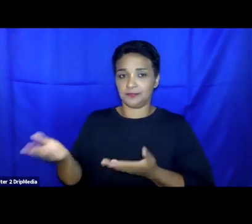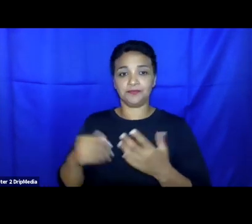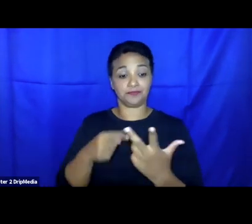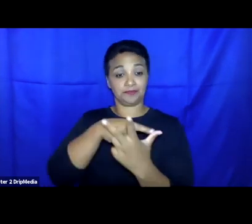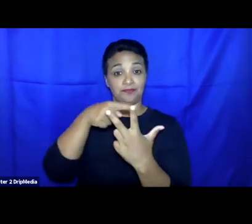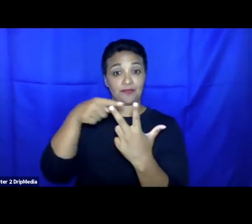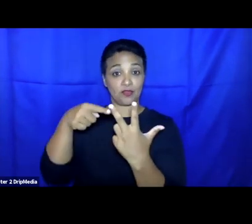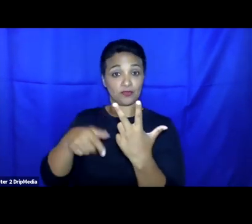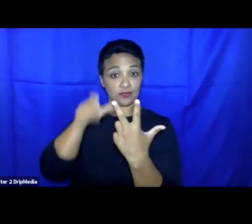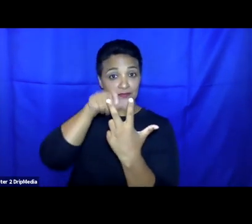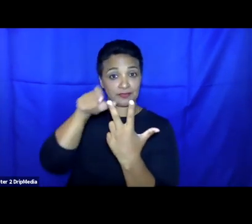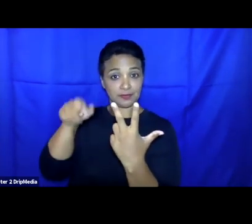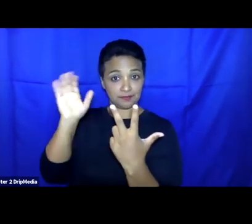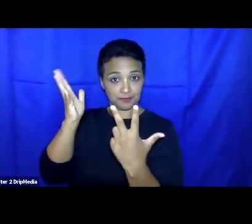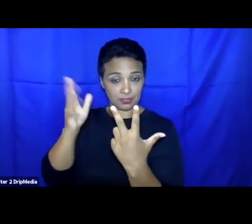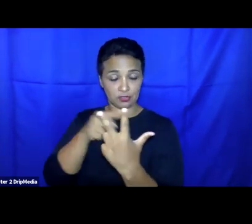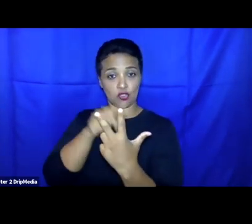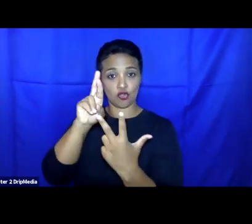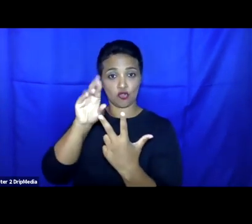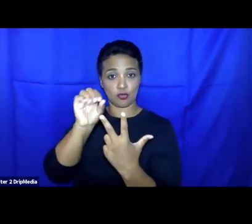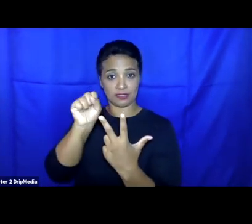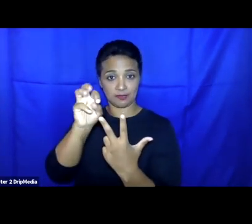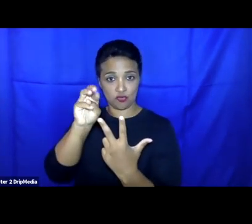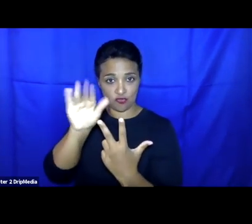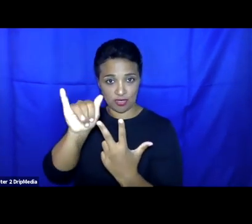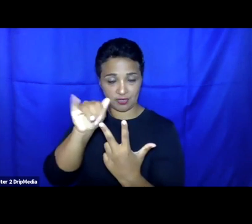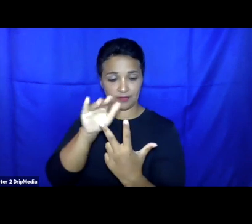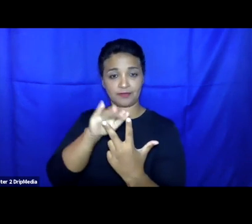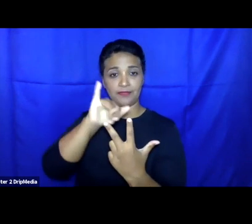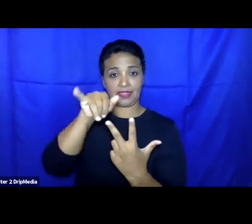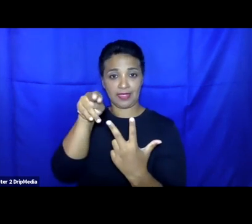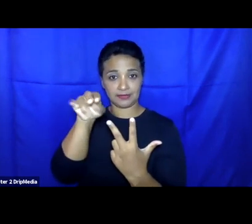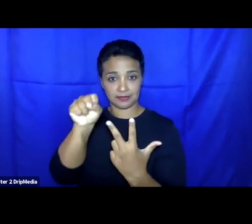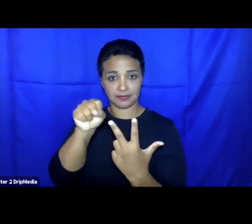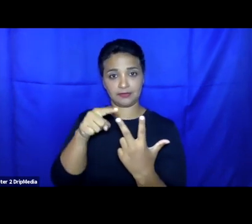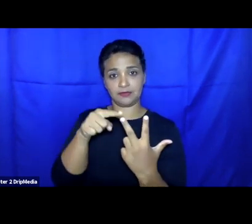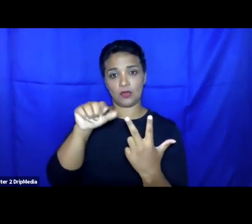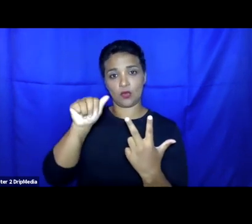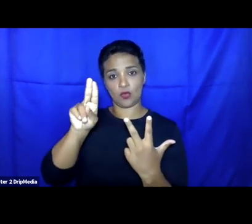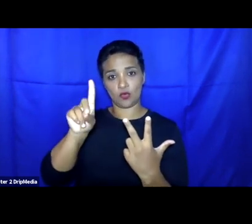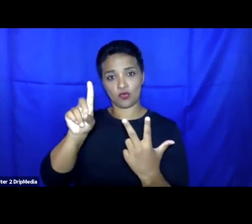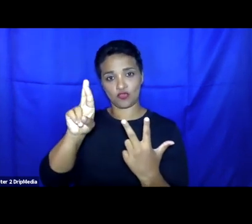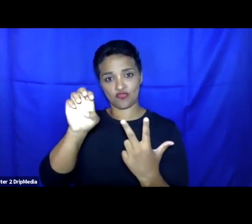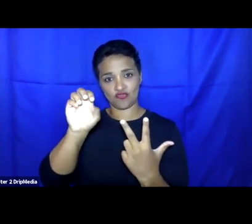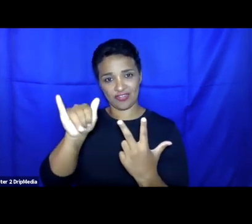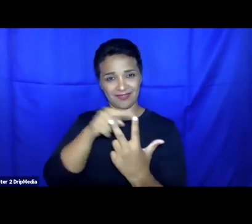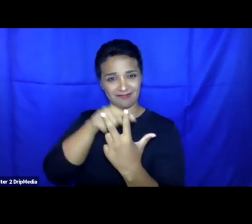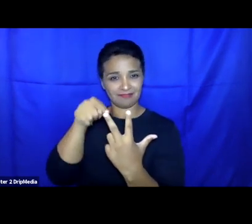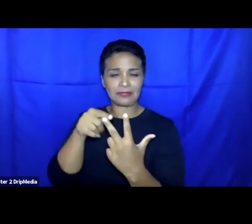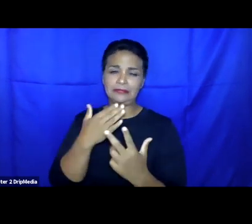Rosemary, Jens, and Audrey. I would like really to ask you to be brief, because we have only a few minutes left. I give the